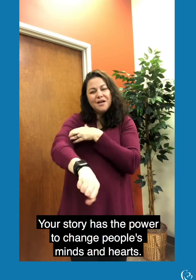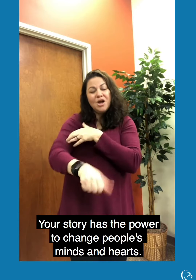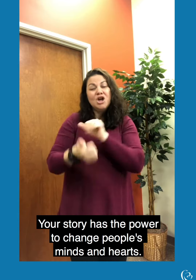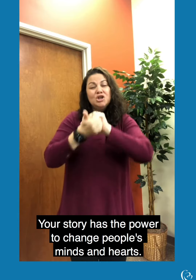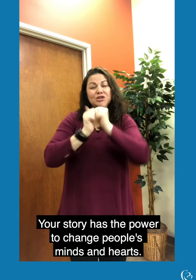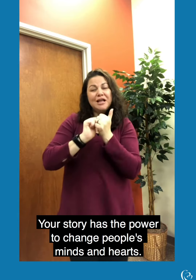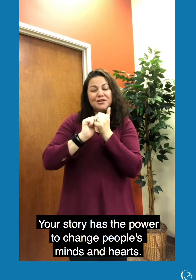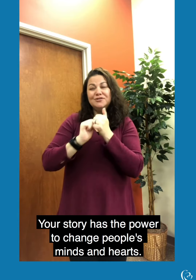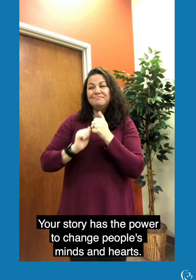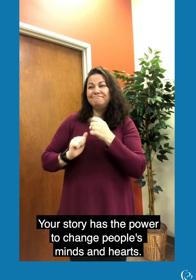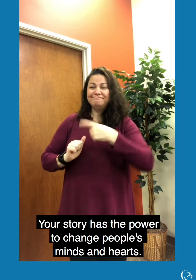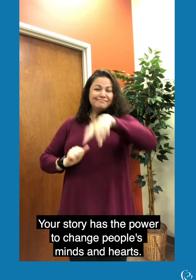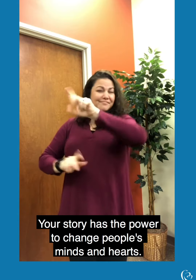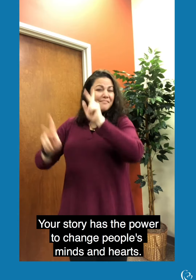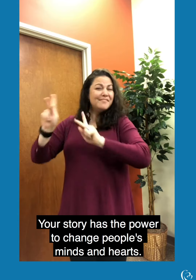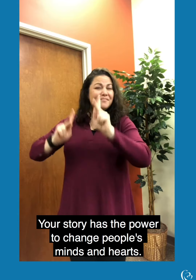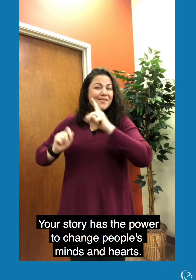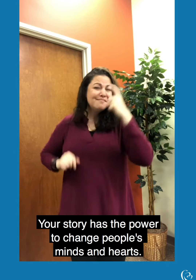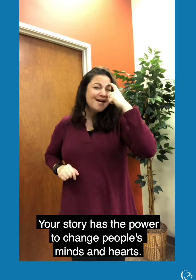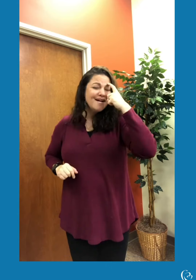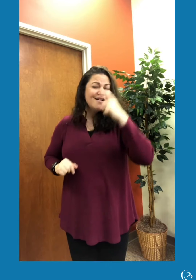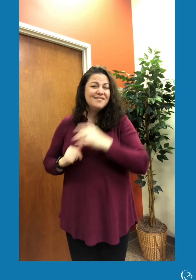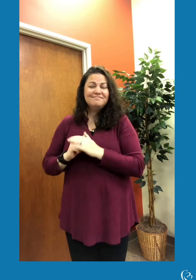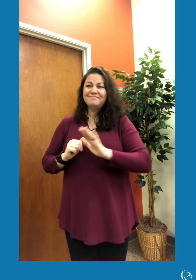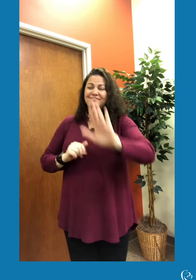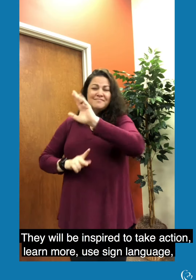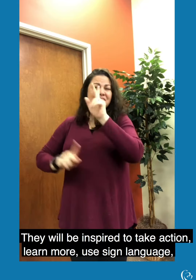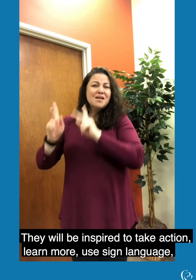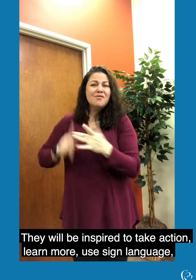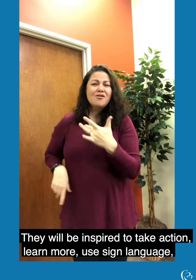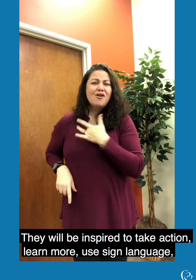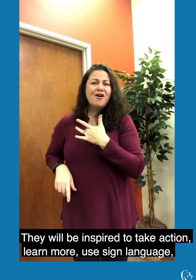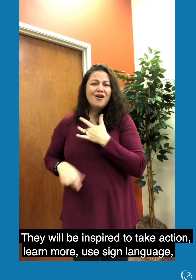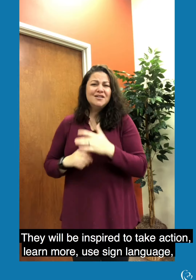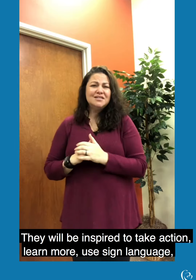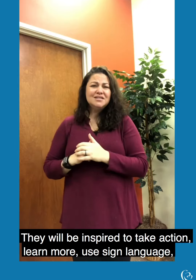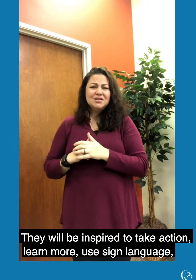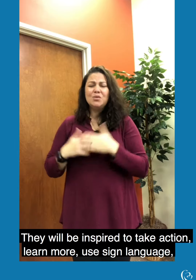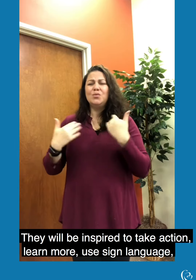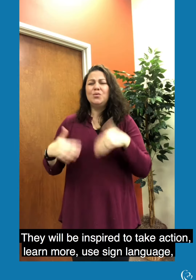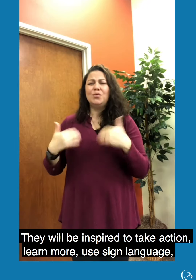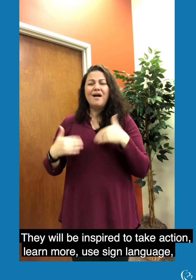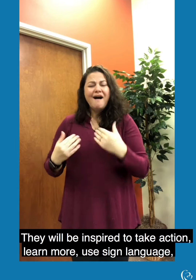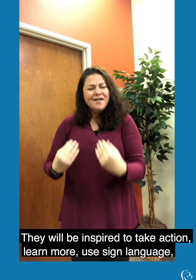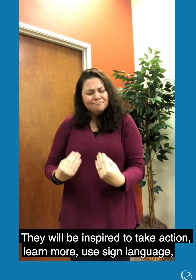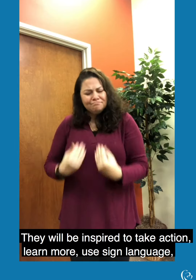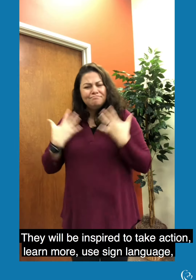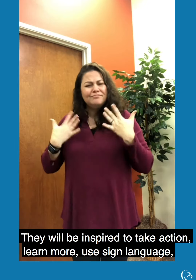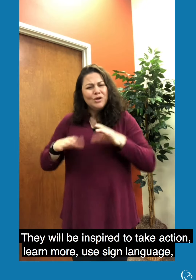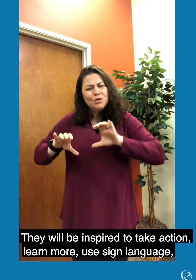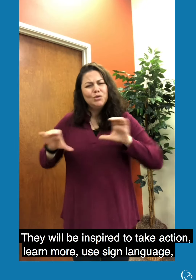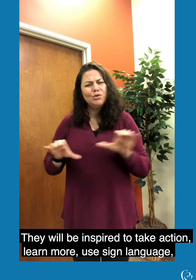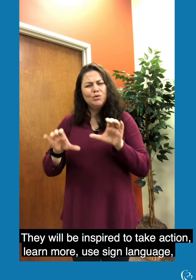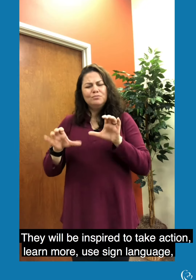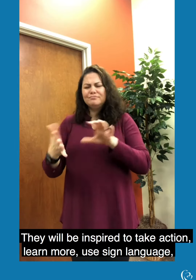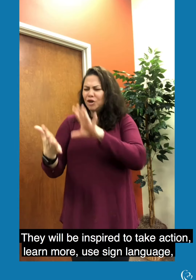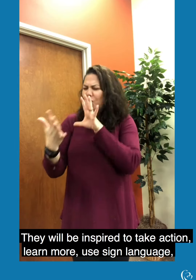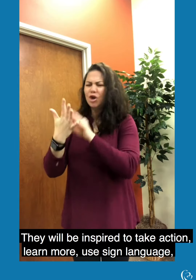people's minds and hearts. They will be inspired to take action, learn more, use